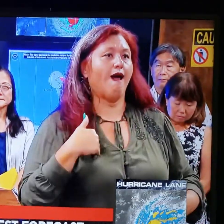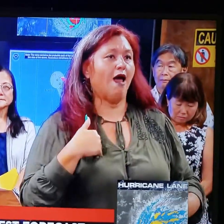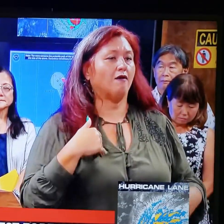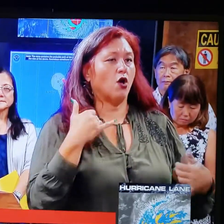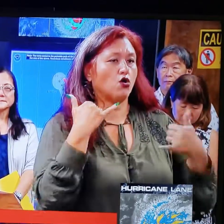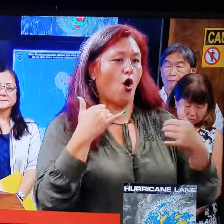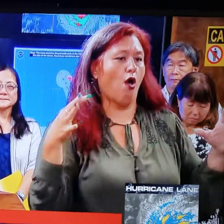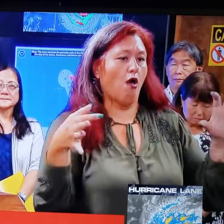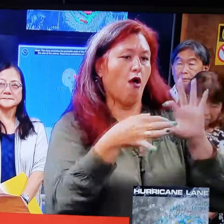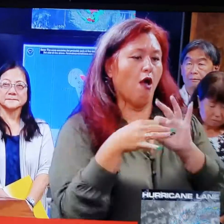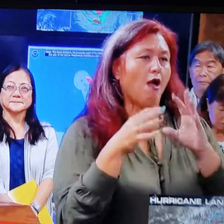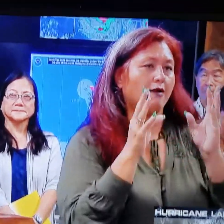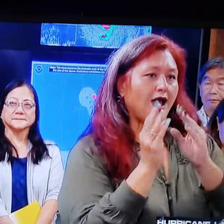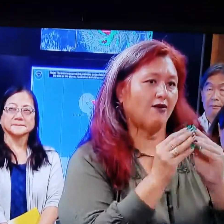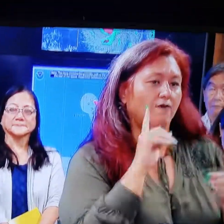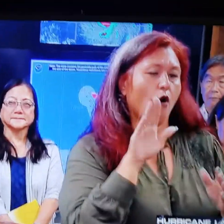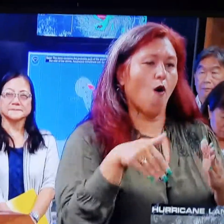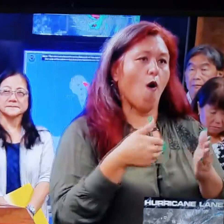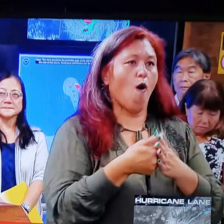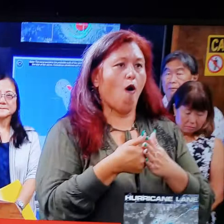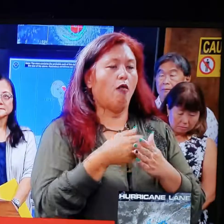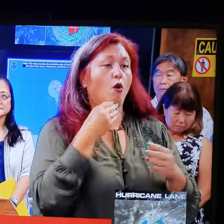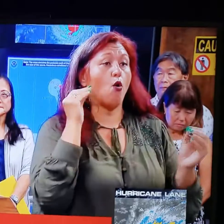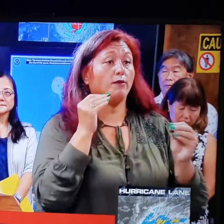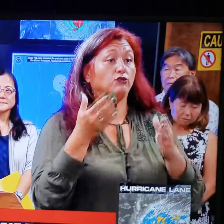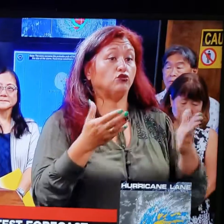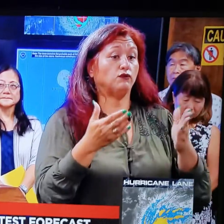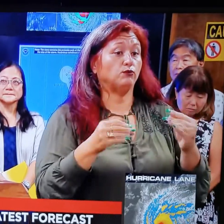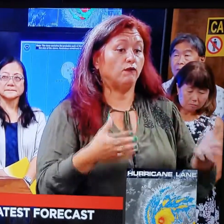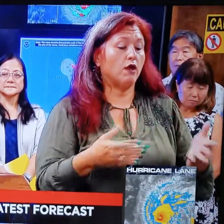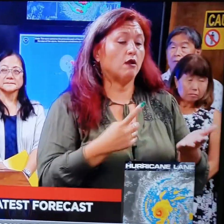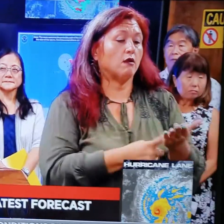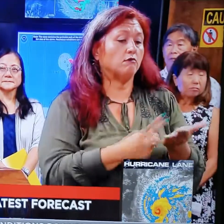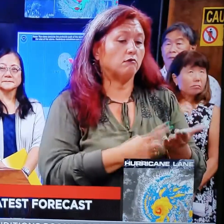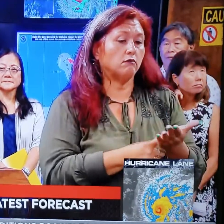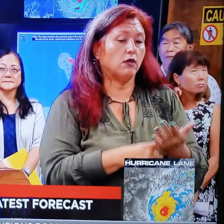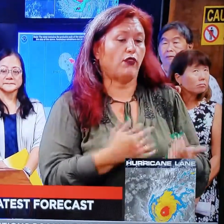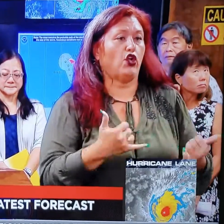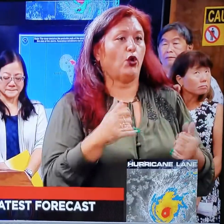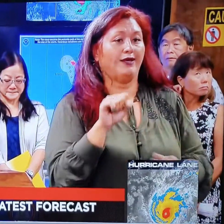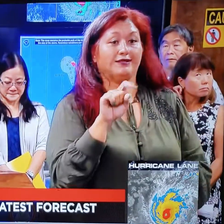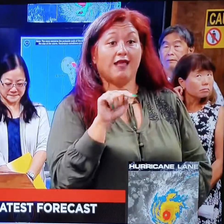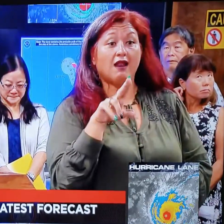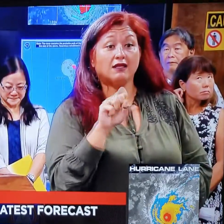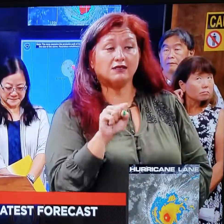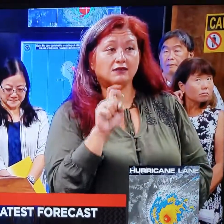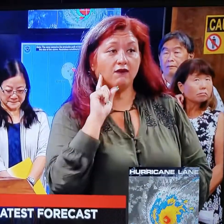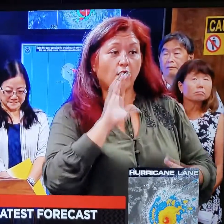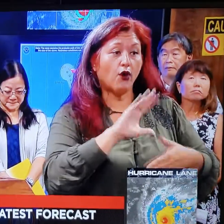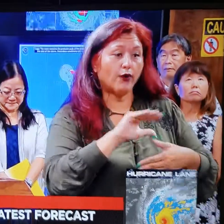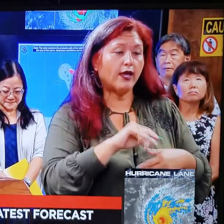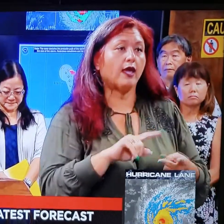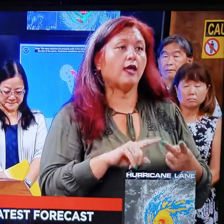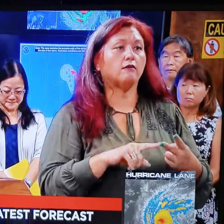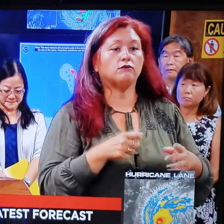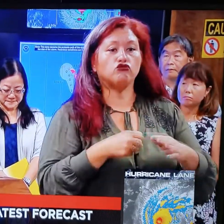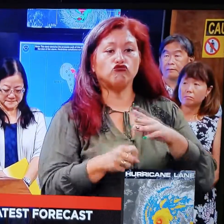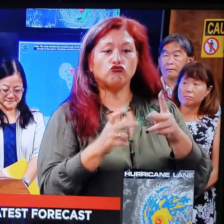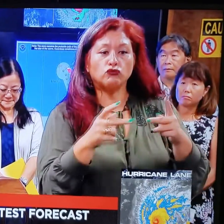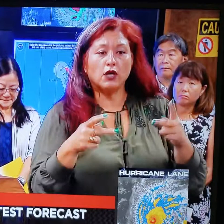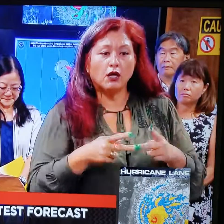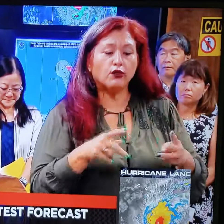conference call with all of the homeless service providers to go over the current status of the hurricane, shelter,